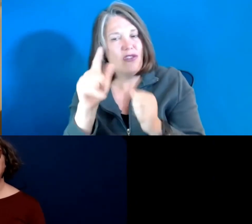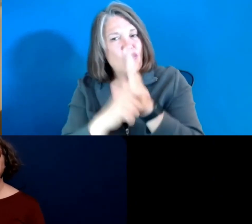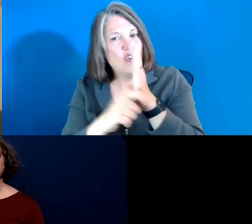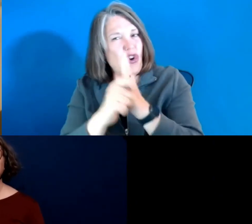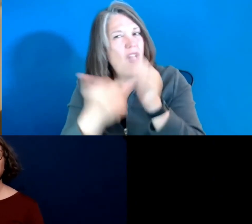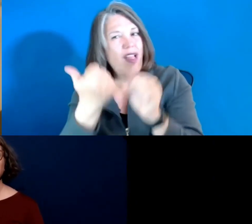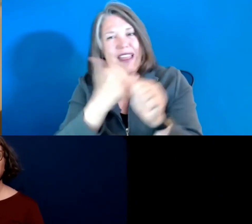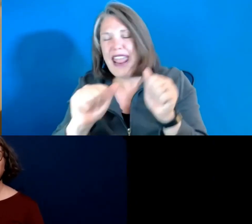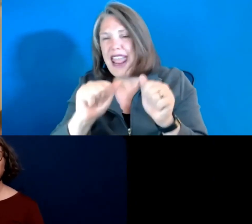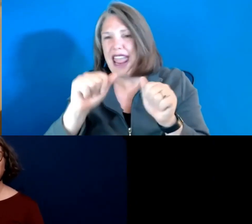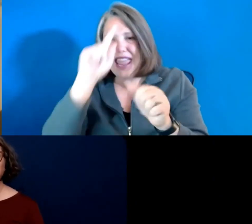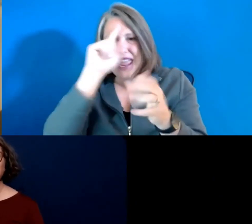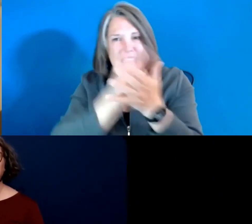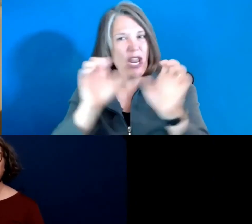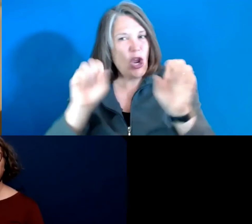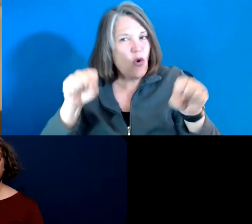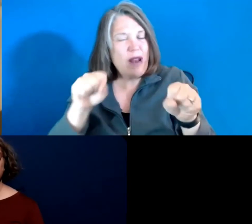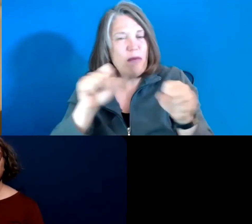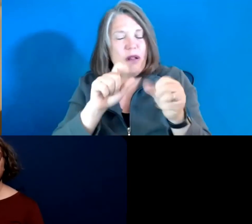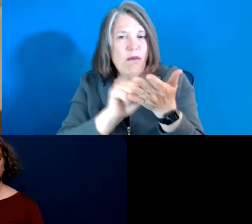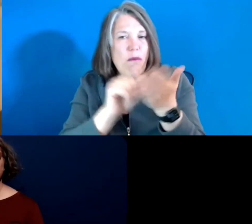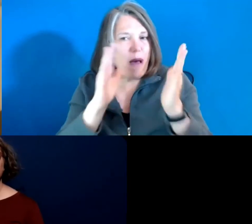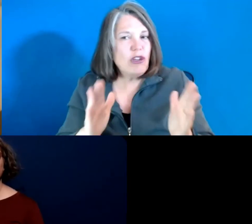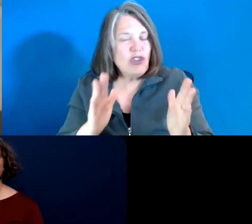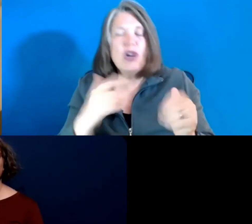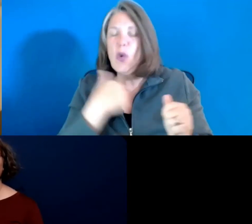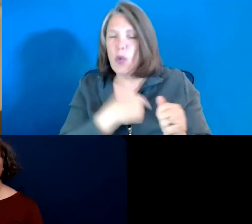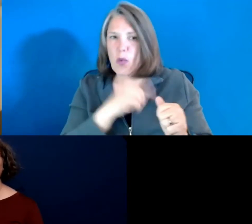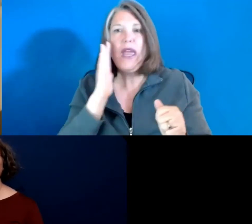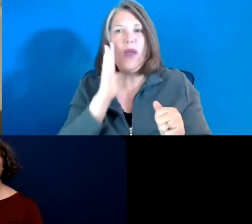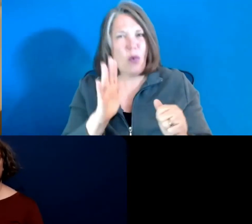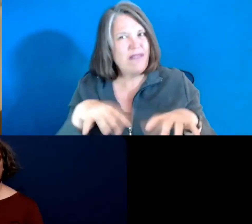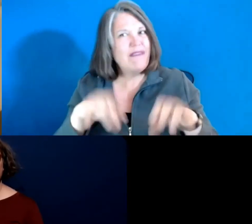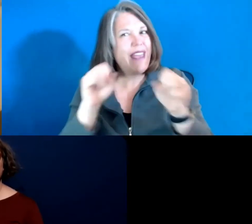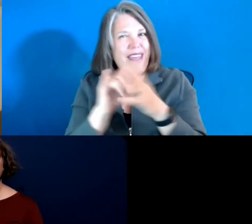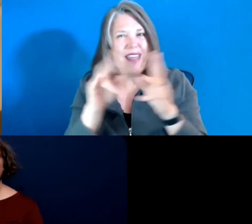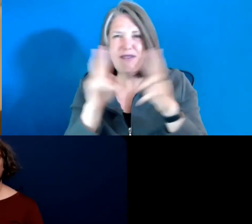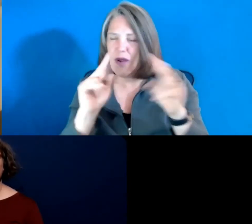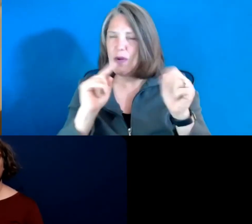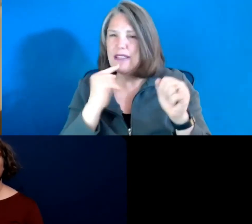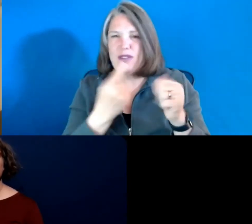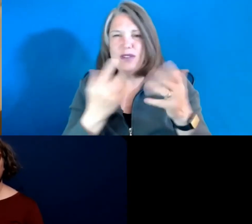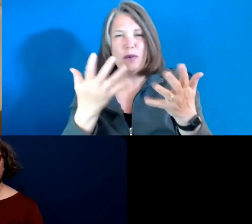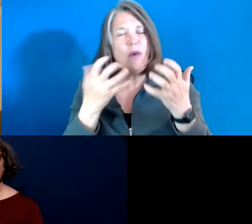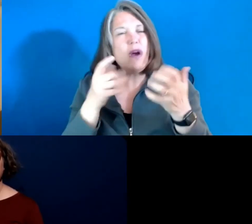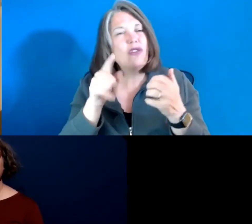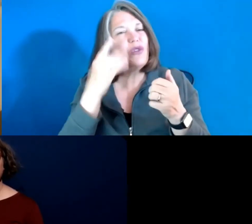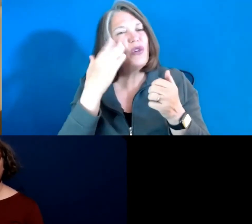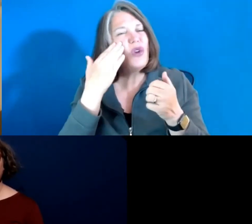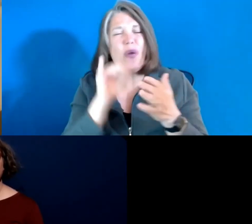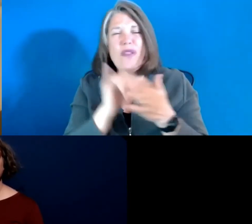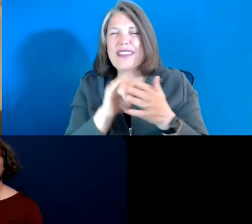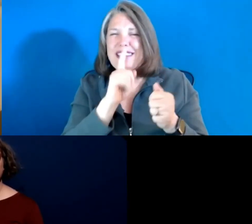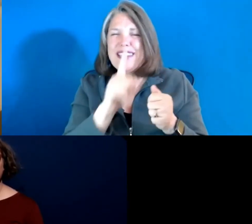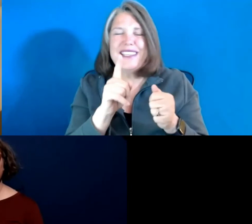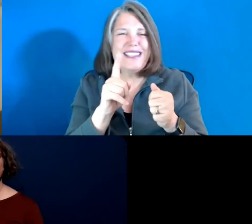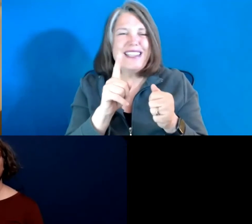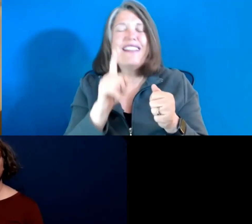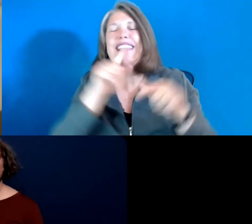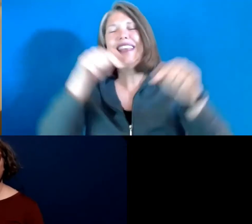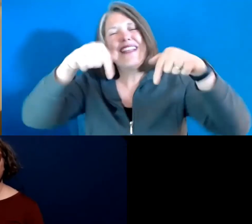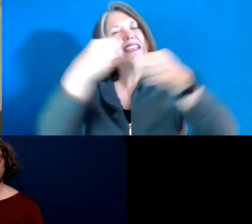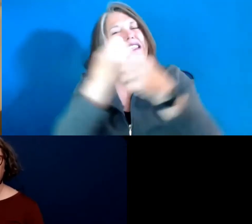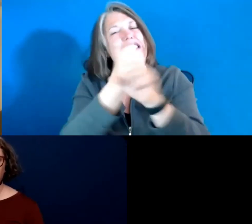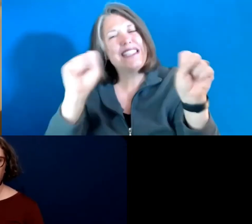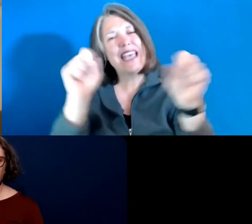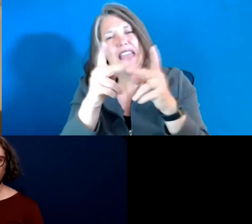credible publisher of a journal would take that equally seriously. So we just want you to know this is a safe space